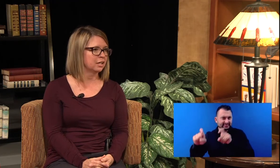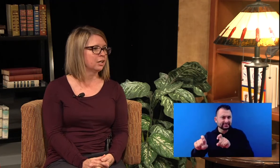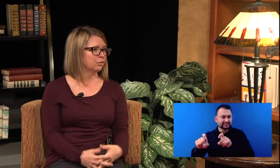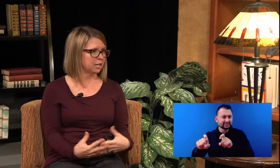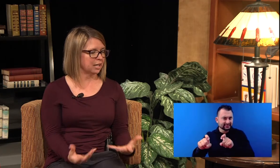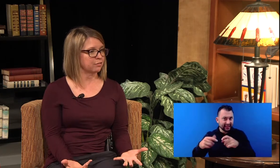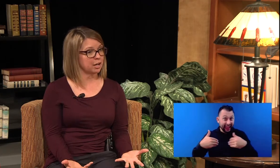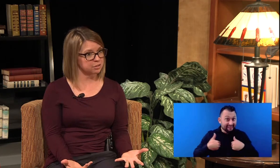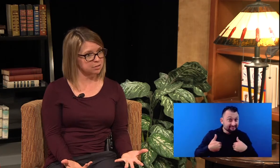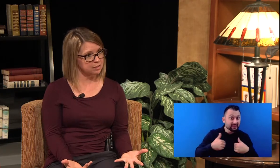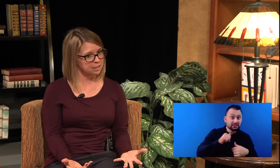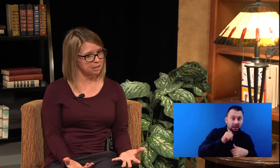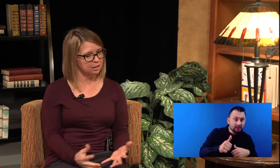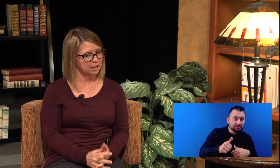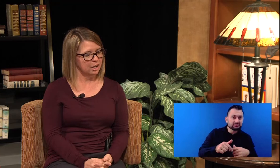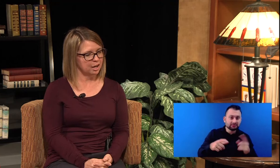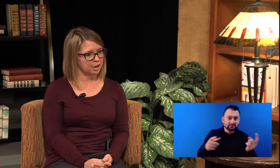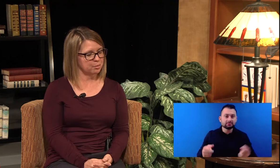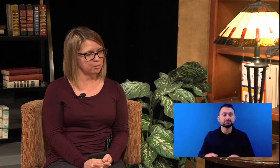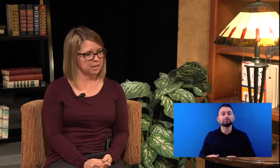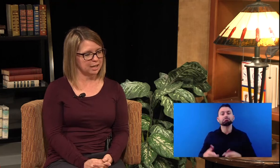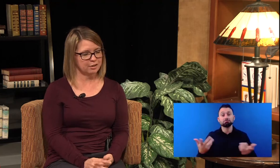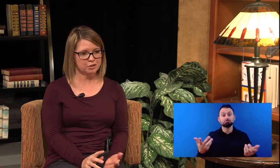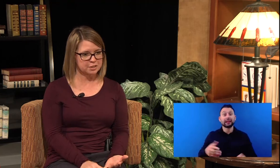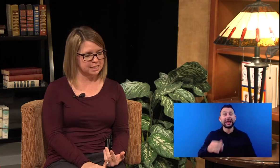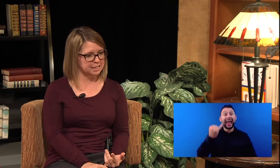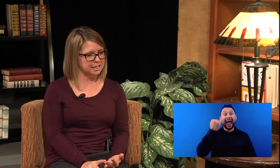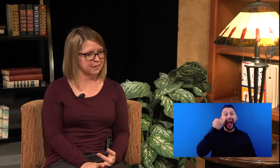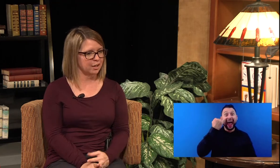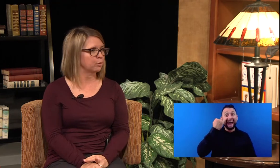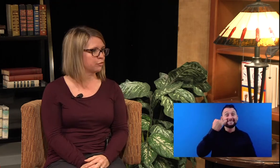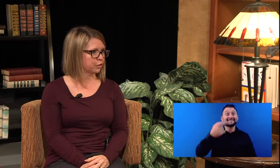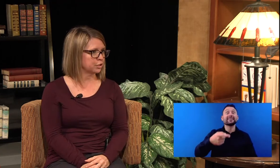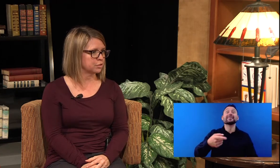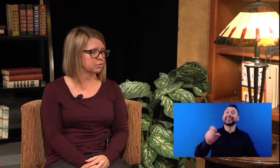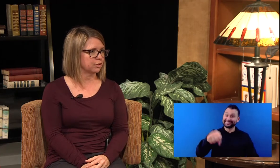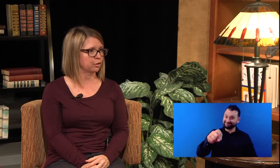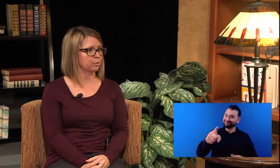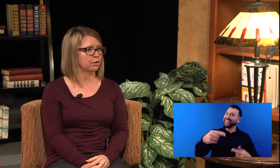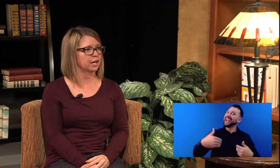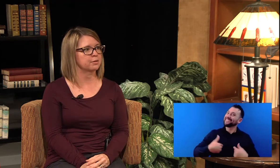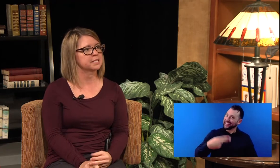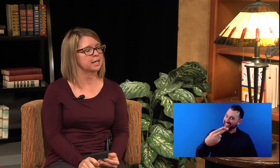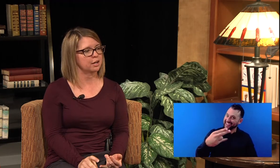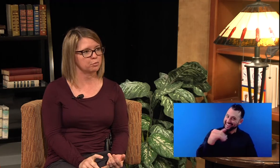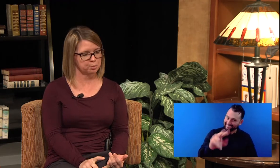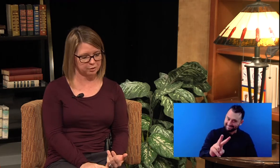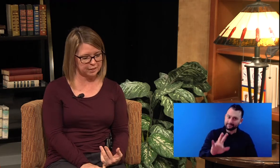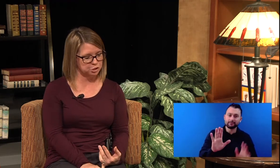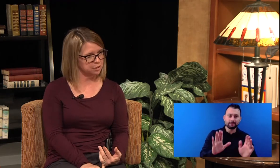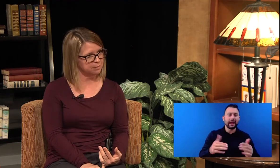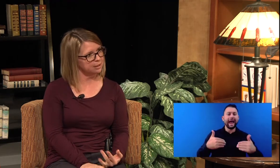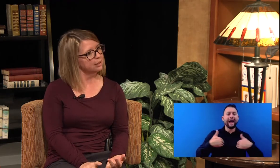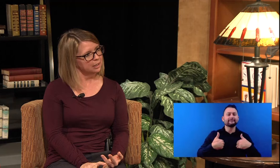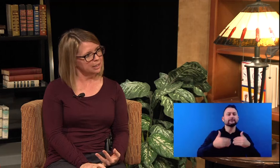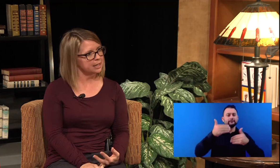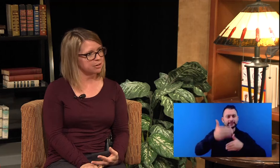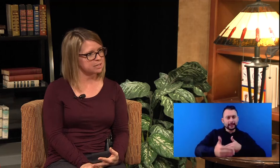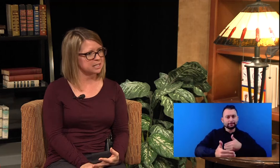we have counselors there. Um, we have nurses that refer you to different programs that will provide treatment in counseling